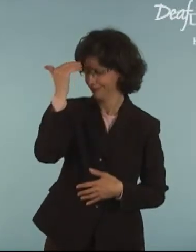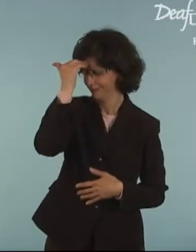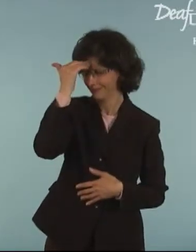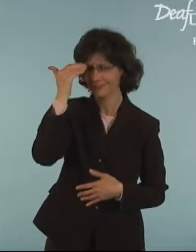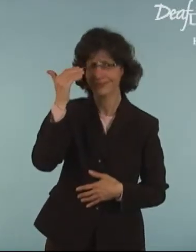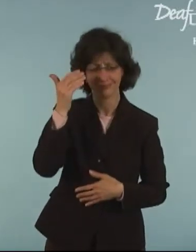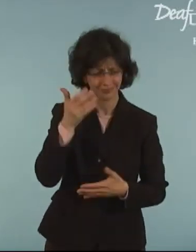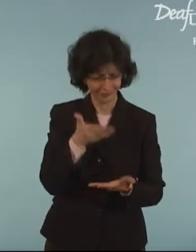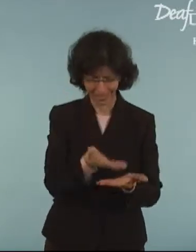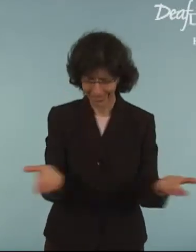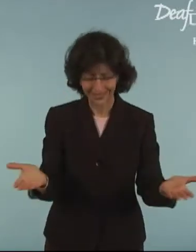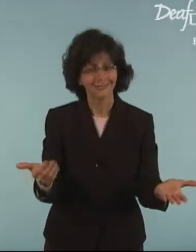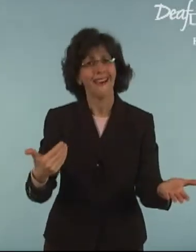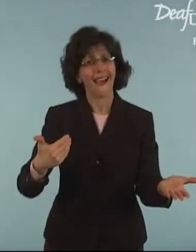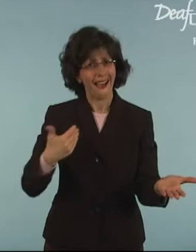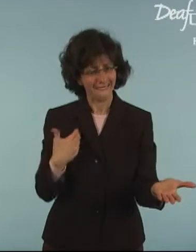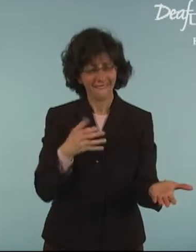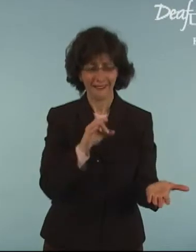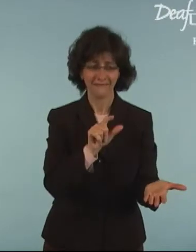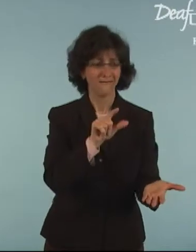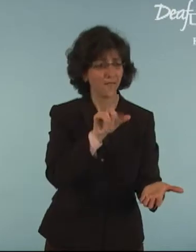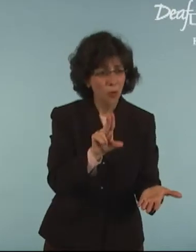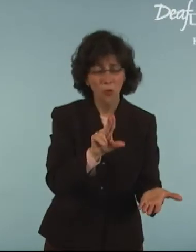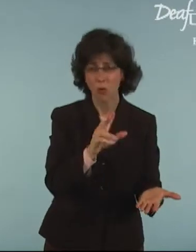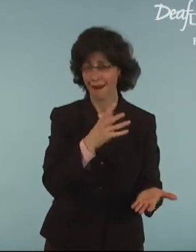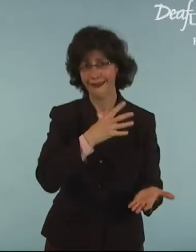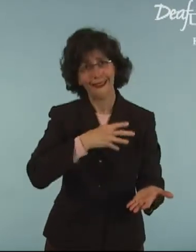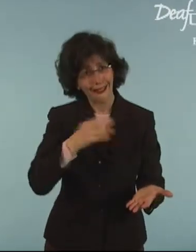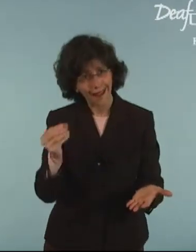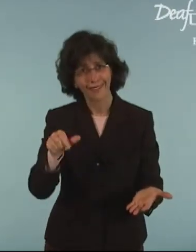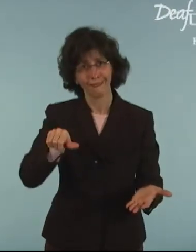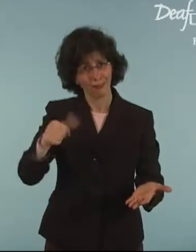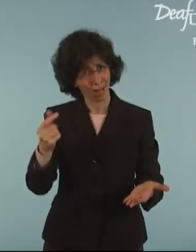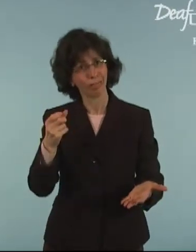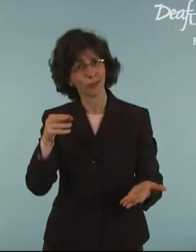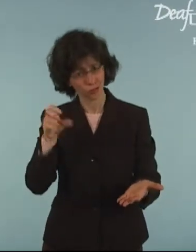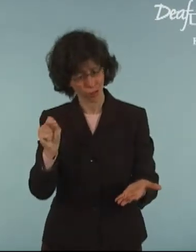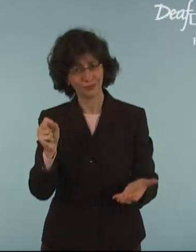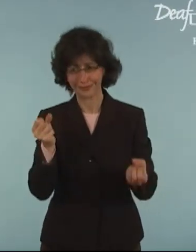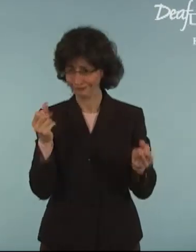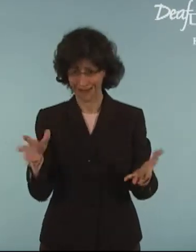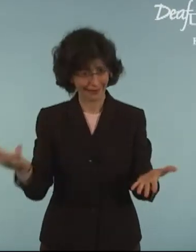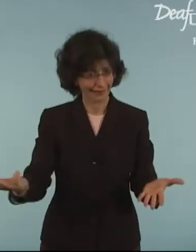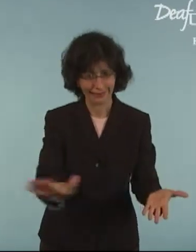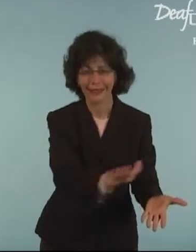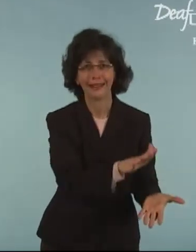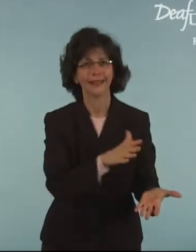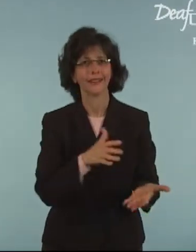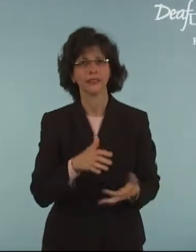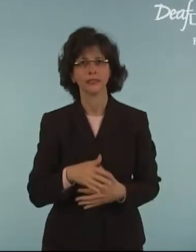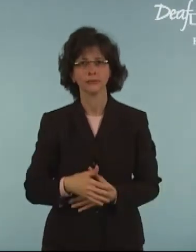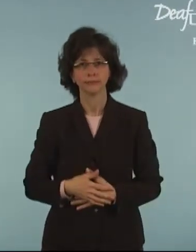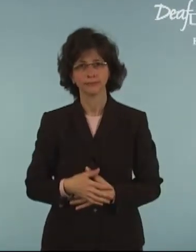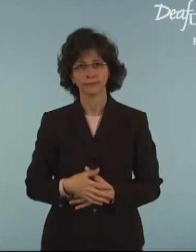aware that flu and other germs are on many things.